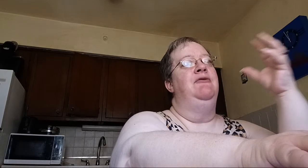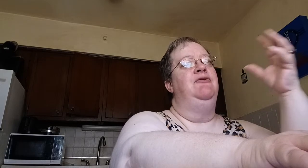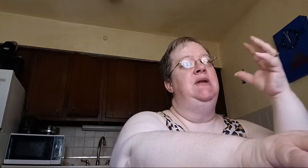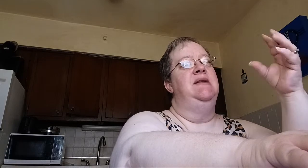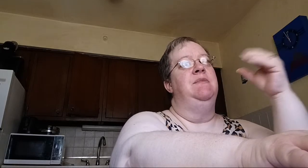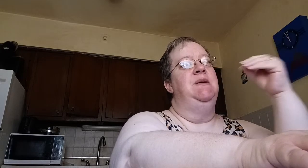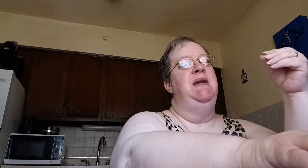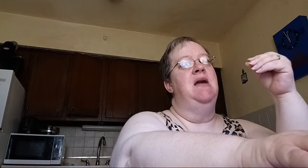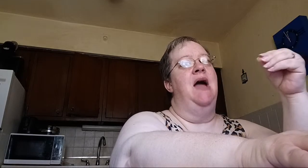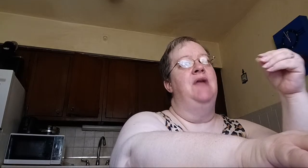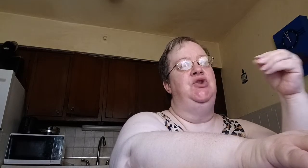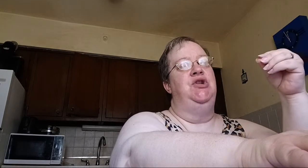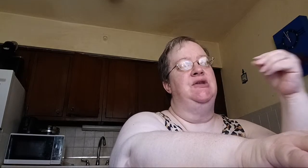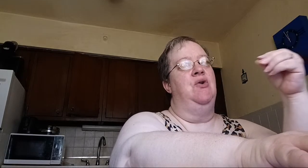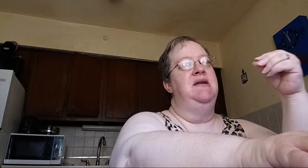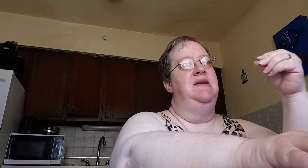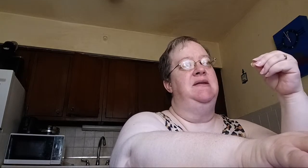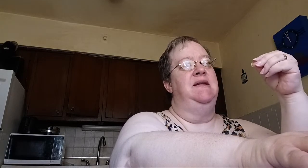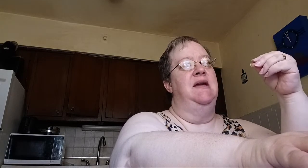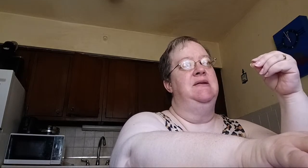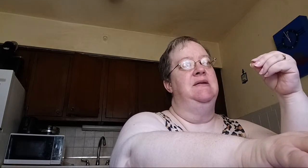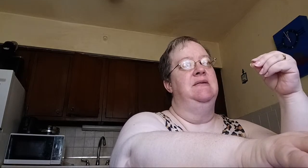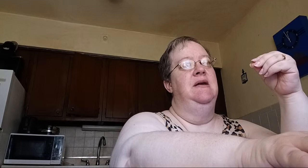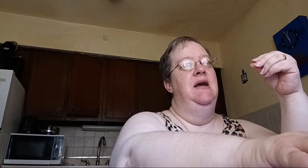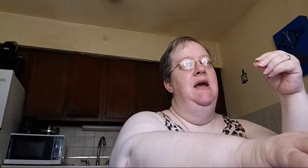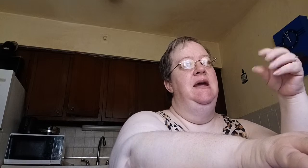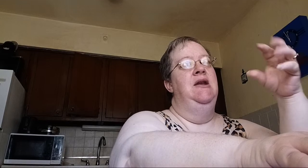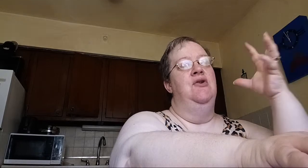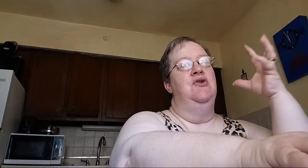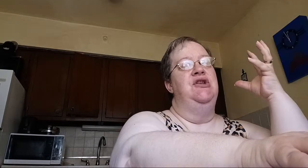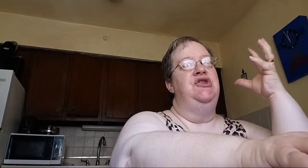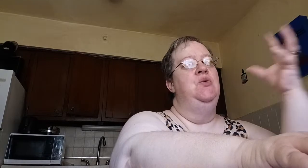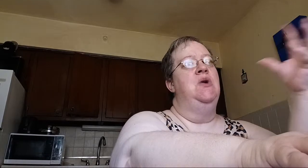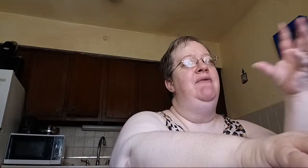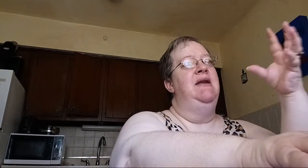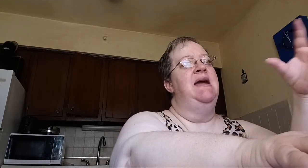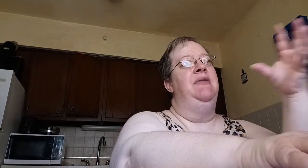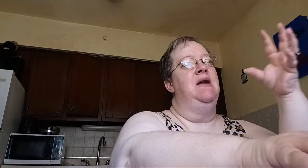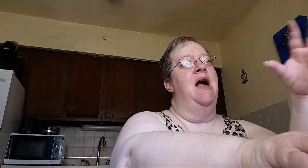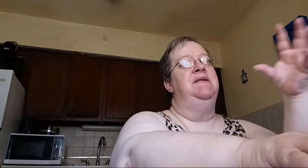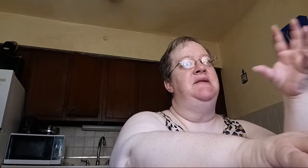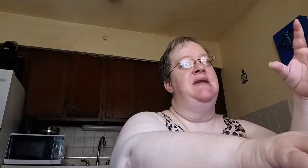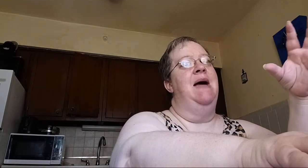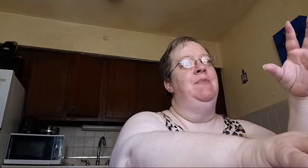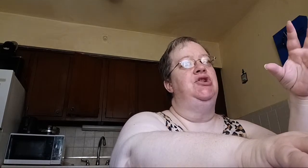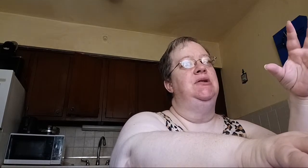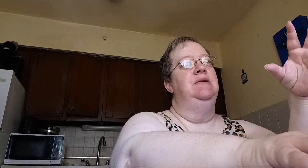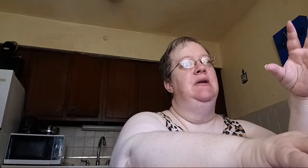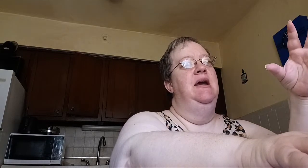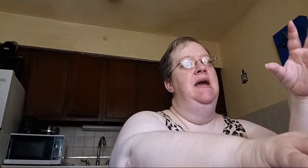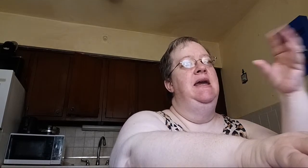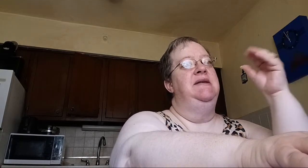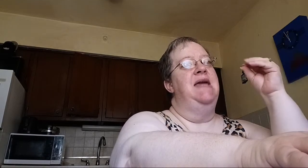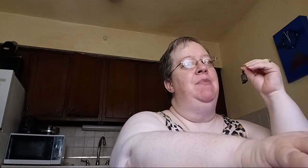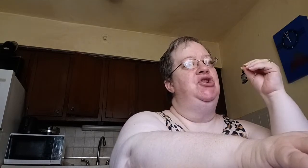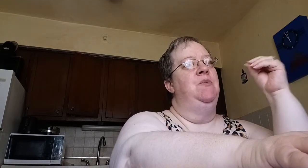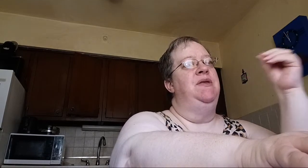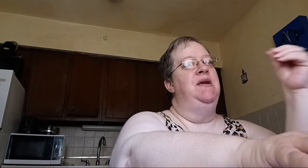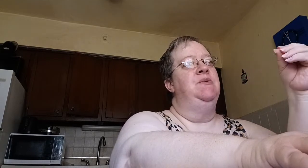Judaism to meet God through Jesus Christ, as he says. You know, there's this new covenant now that God's established. He established it with Israel.